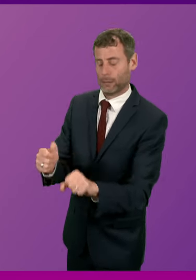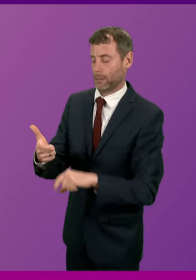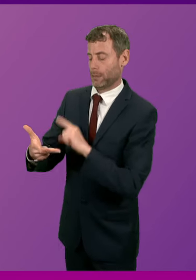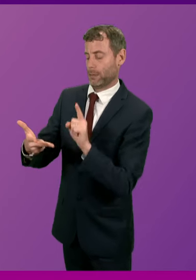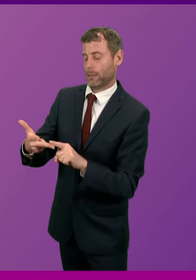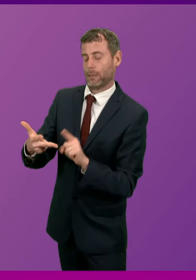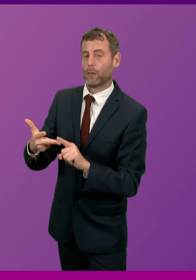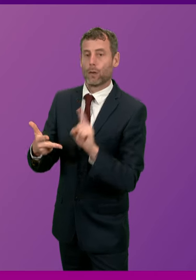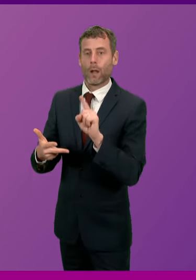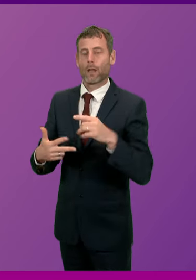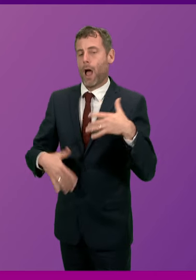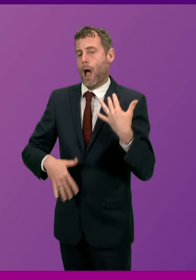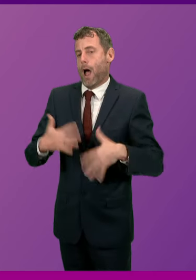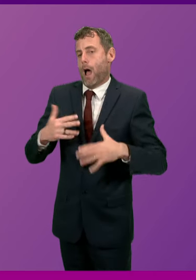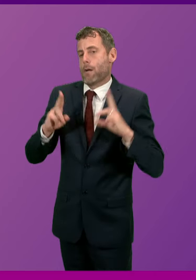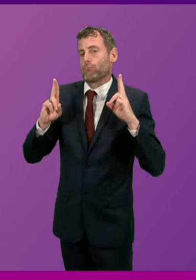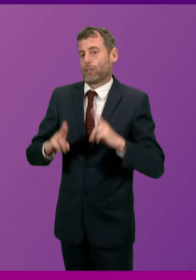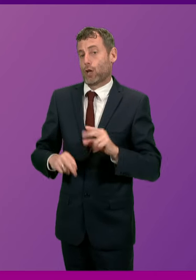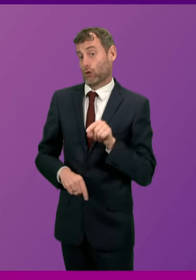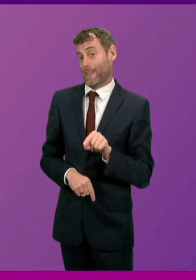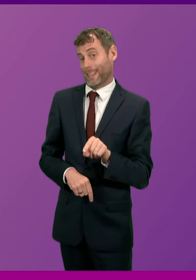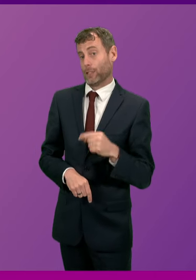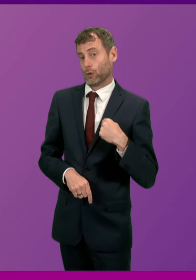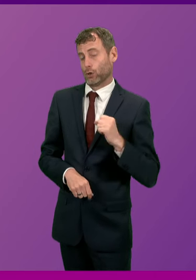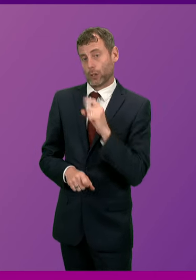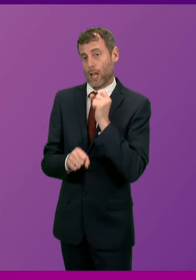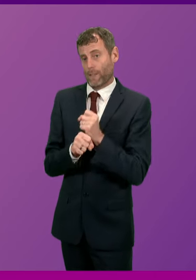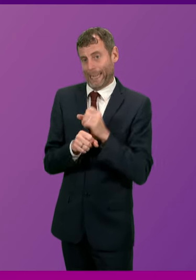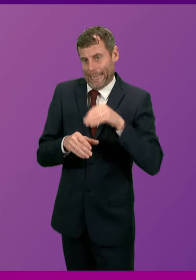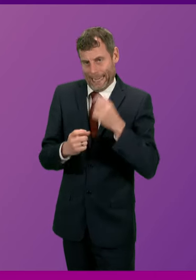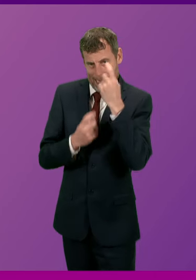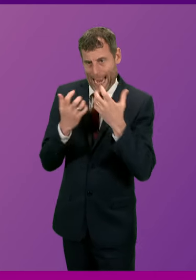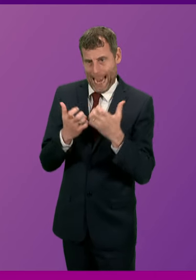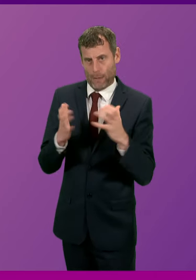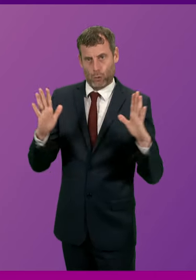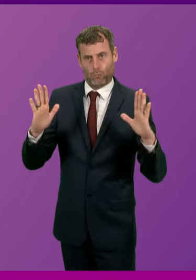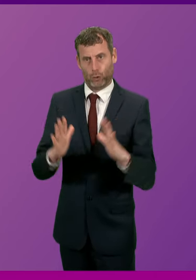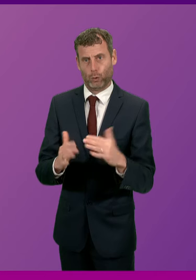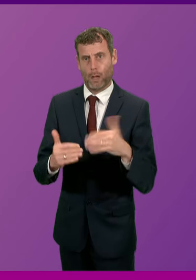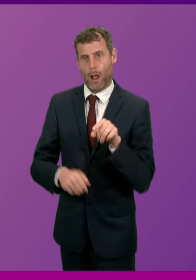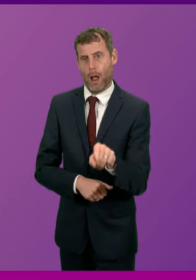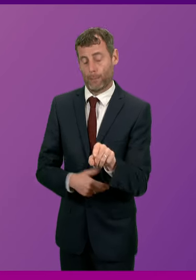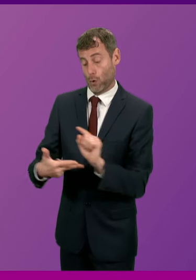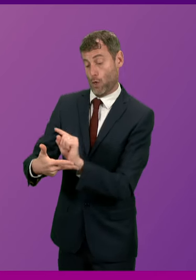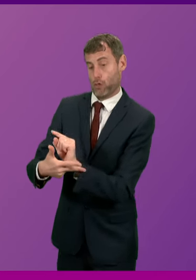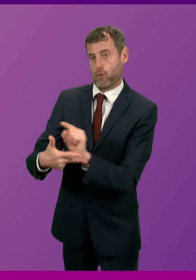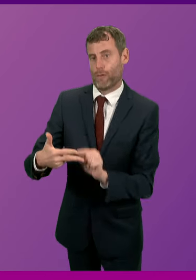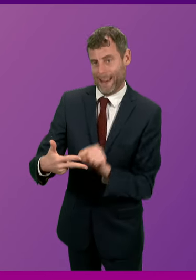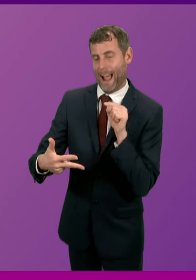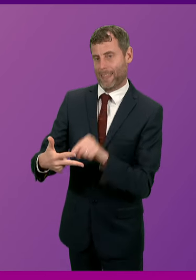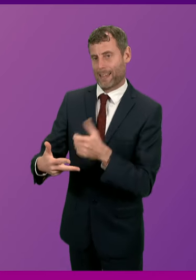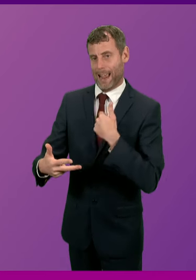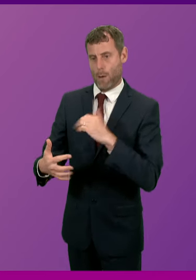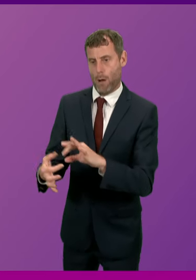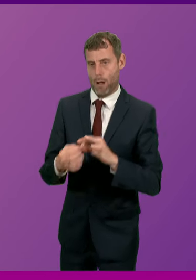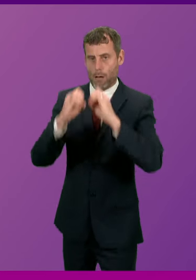whole process of harm reduction that the government is engaged with. And so I give Mr Finlay the assurance that on those three grounds the government is deeply engaged